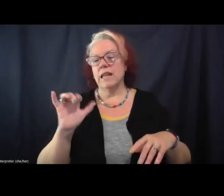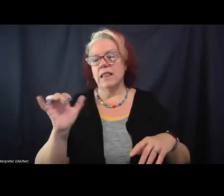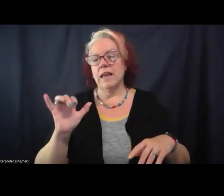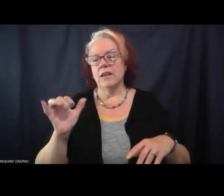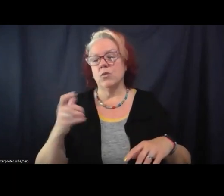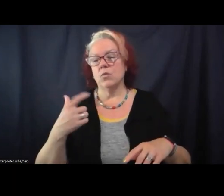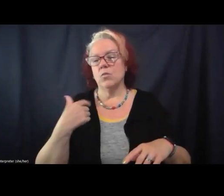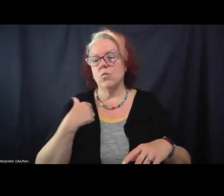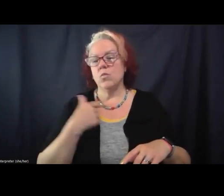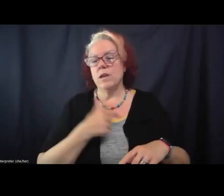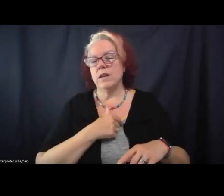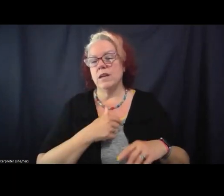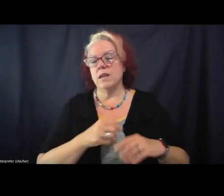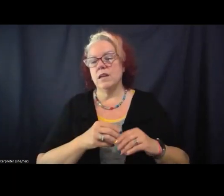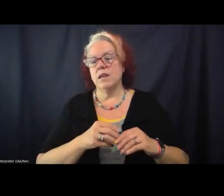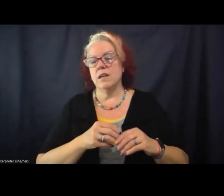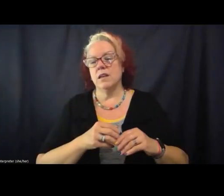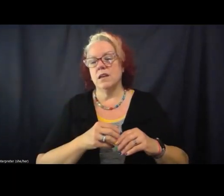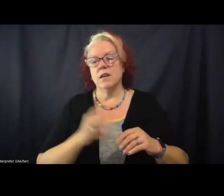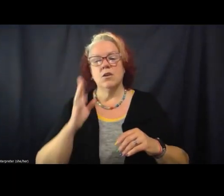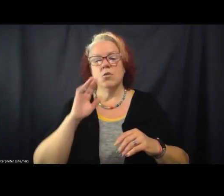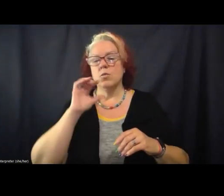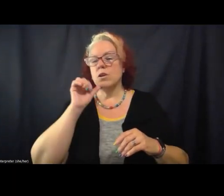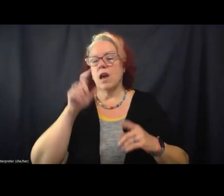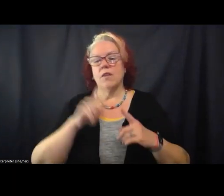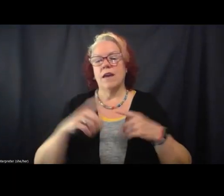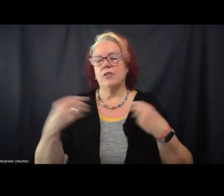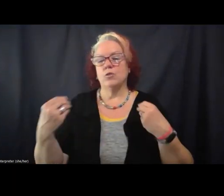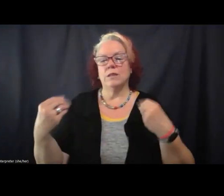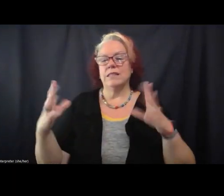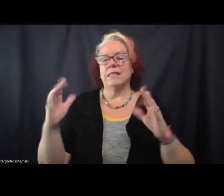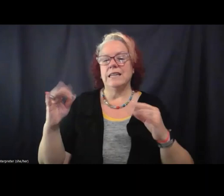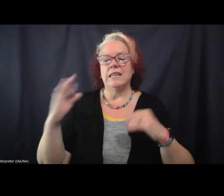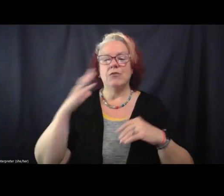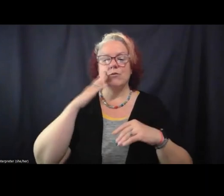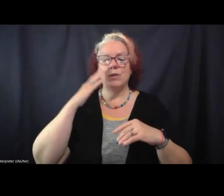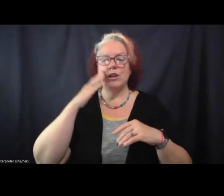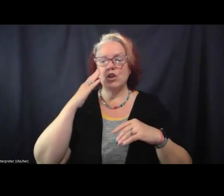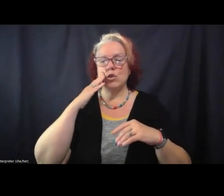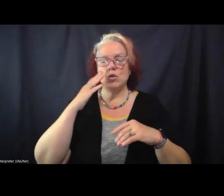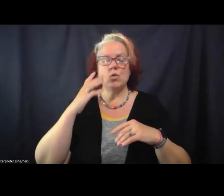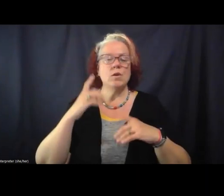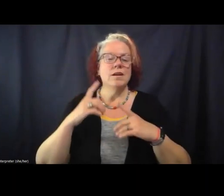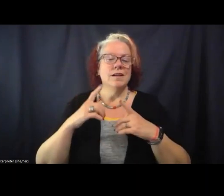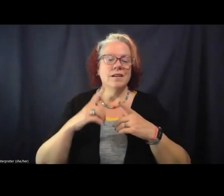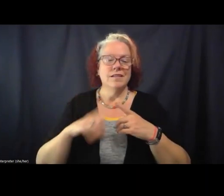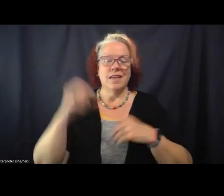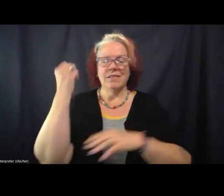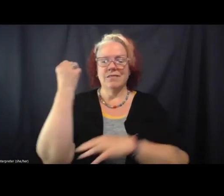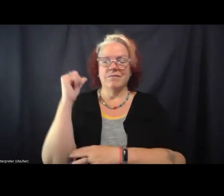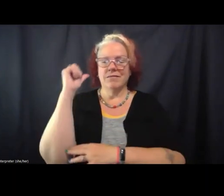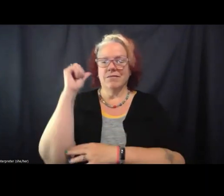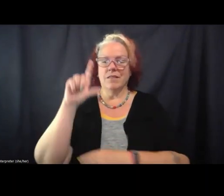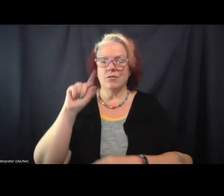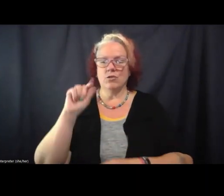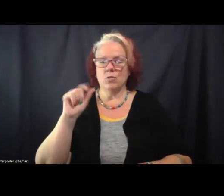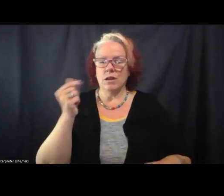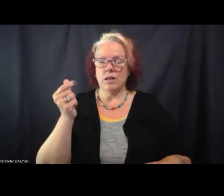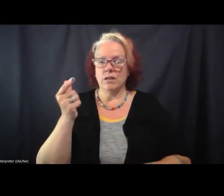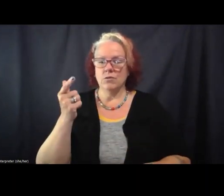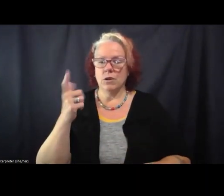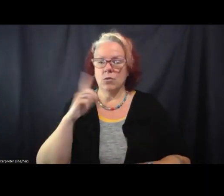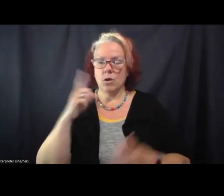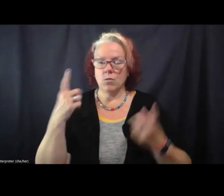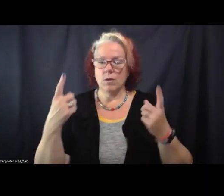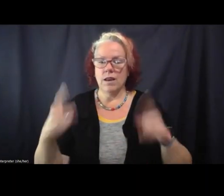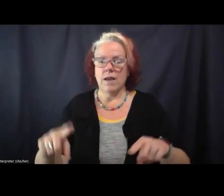wouldn't have had to concede if we knew the uprisings of 2020 were happening, right? We had a bill filed before